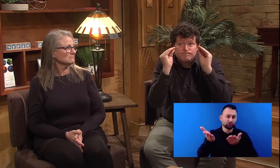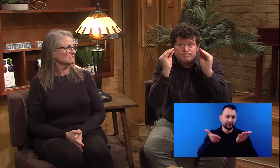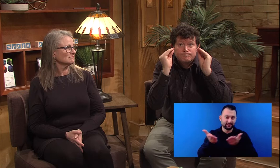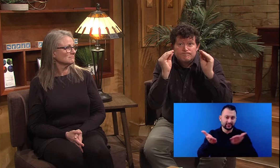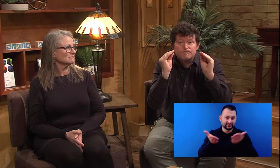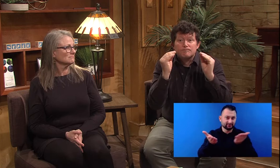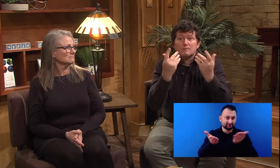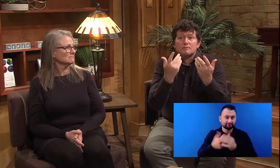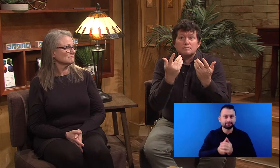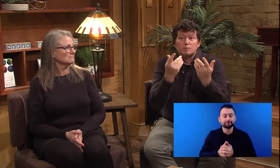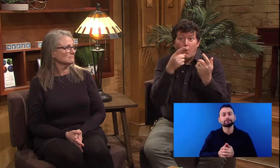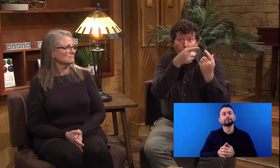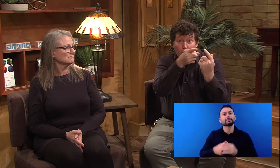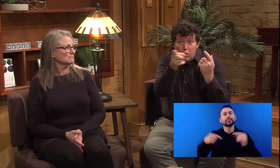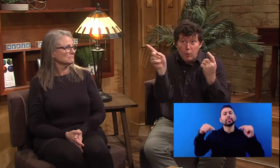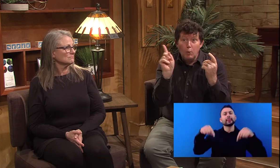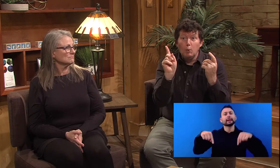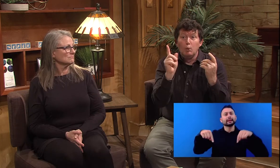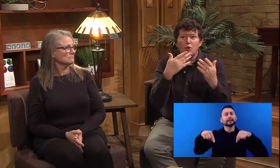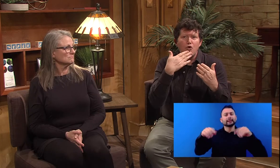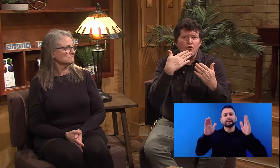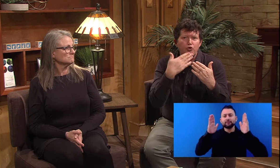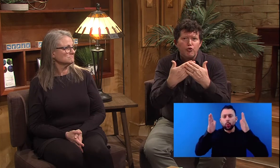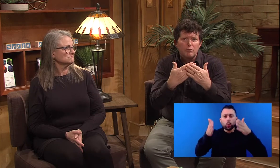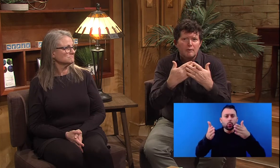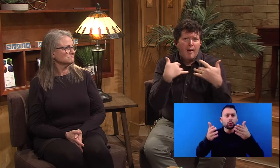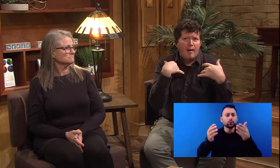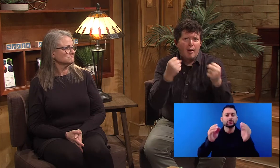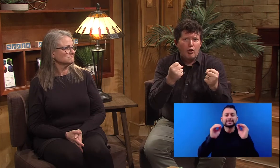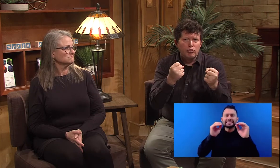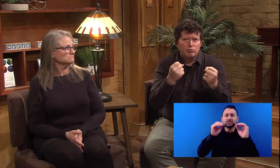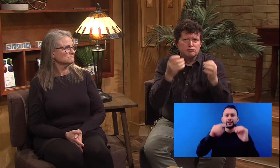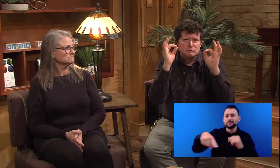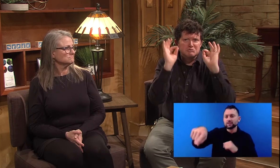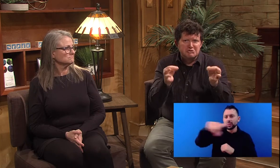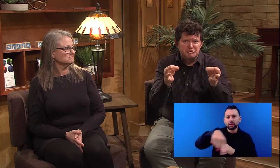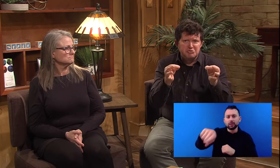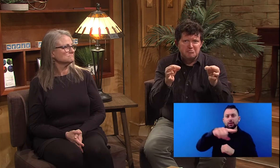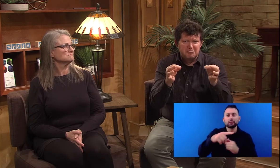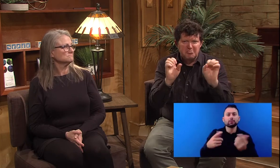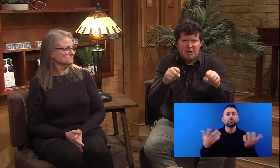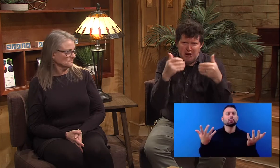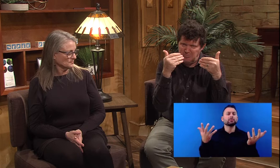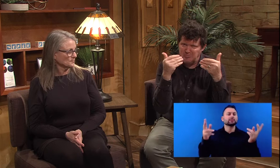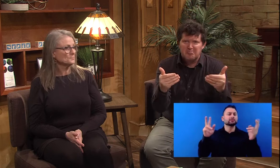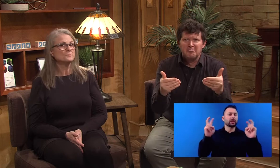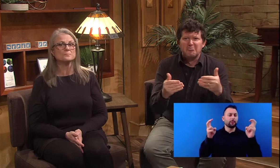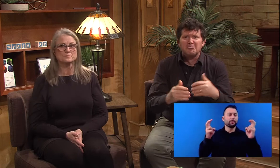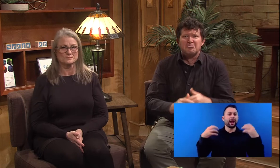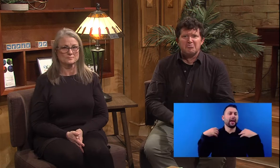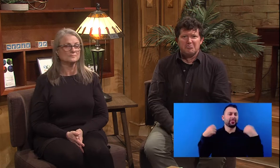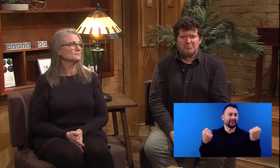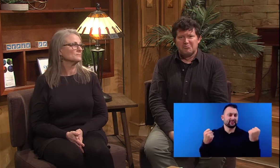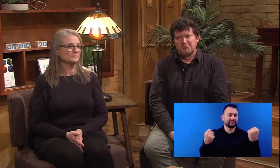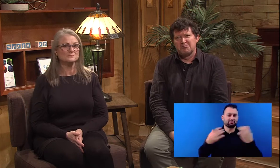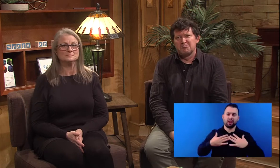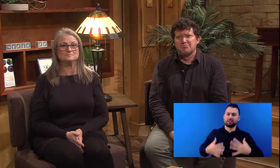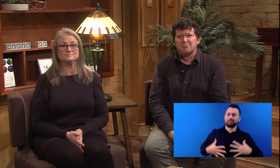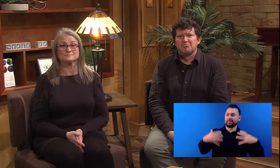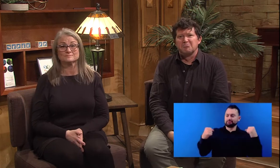reason for this program is for us to educate our deaf community so that you can make good decisions for your